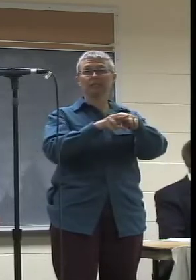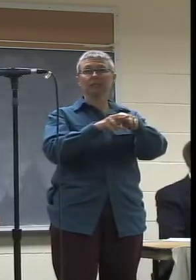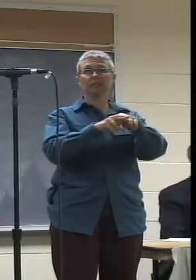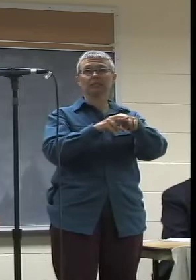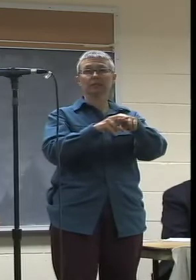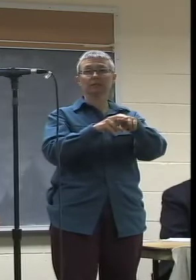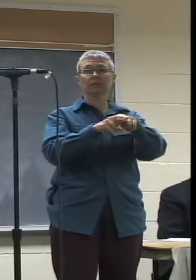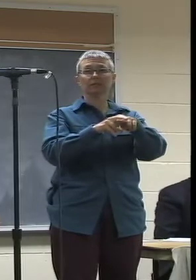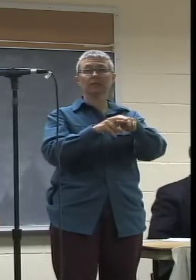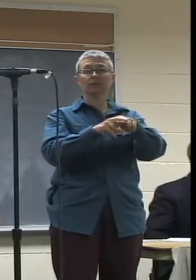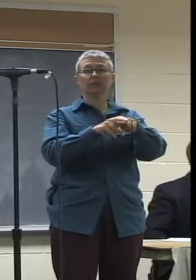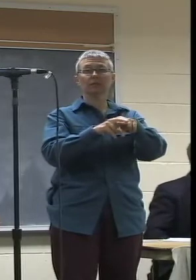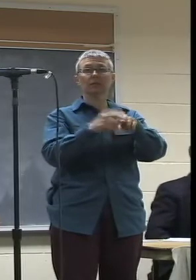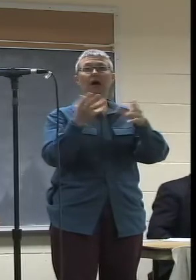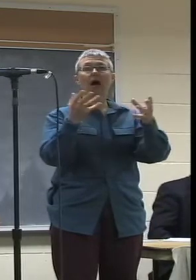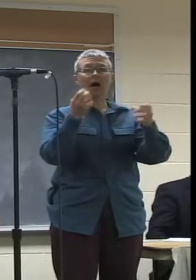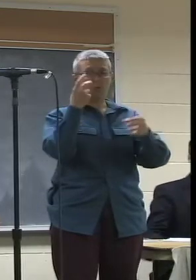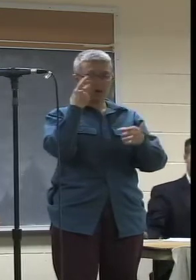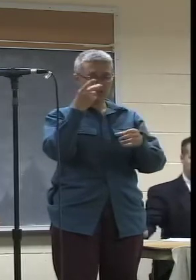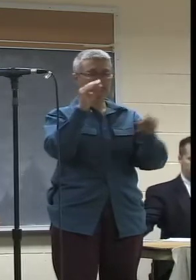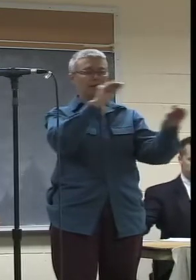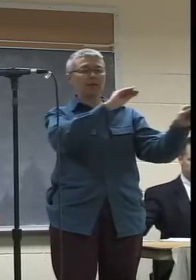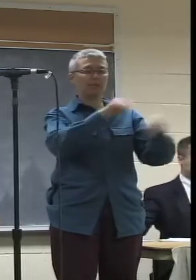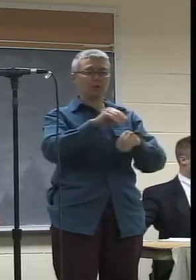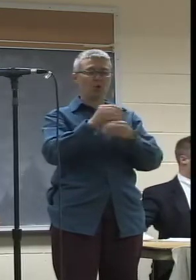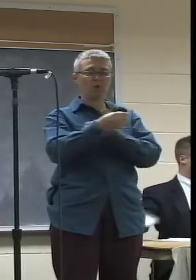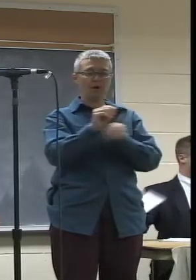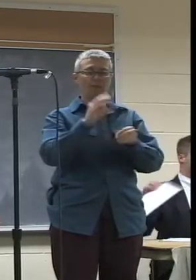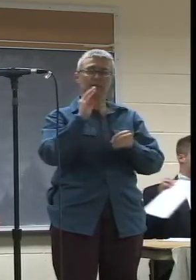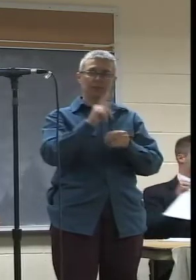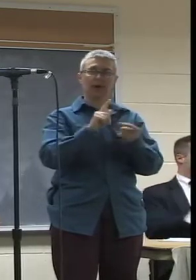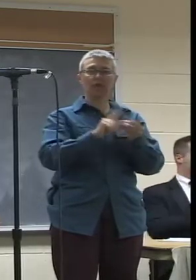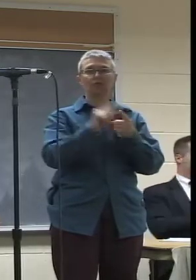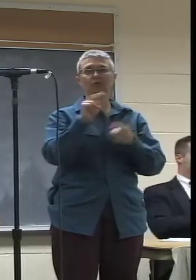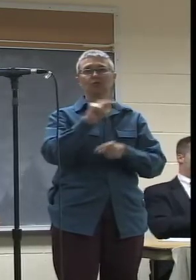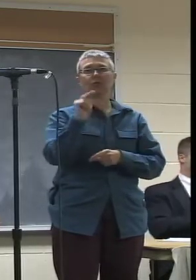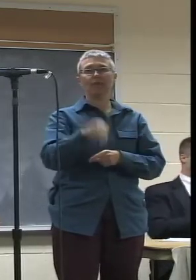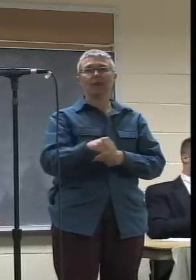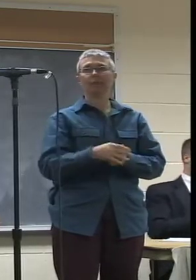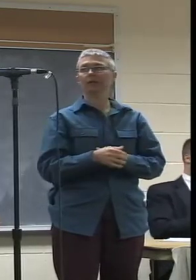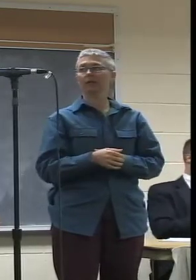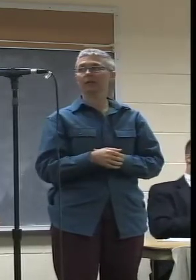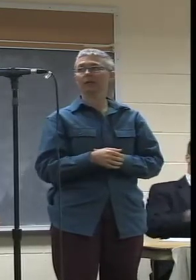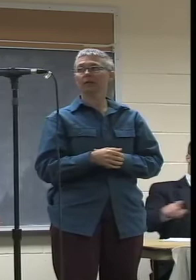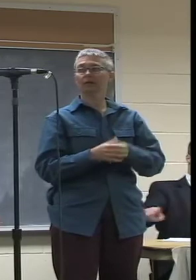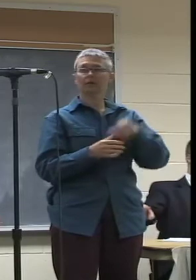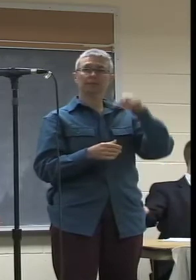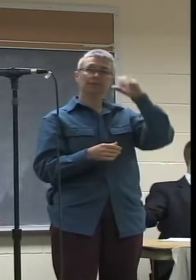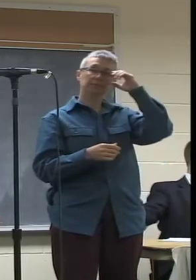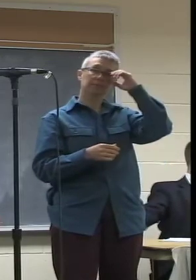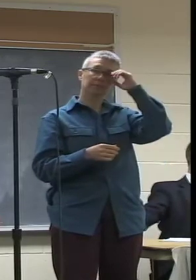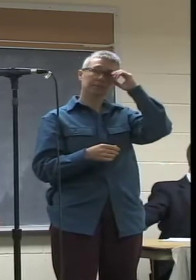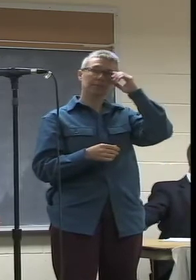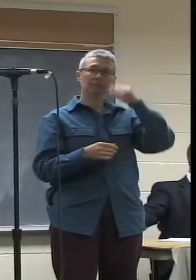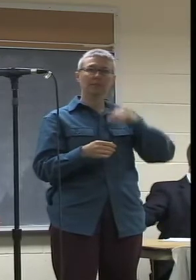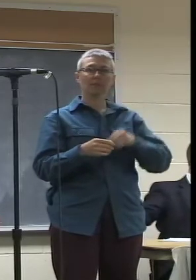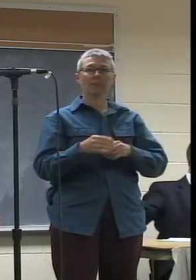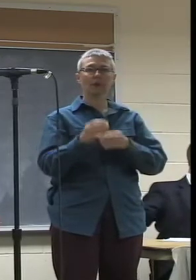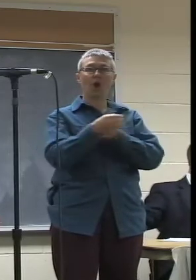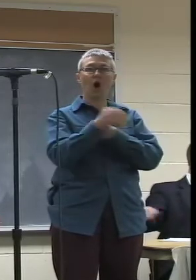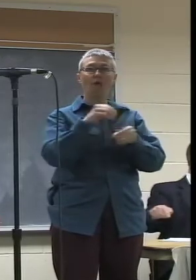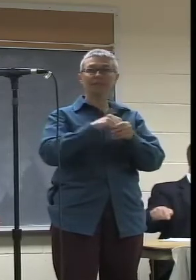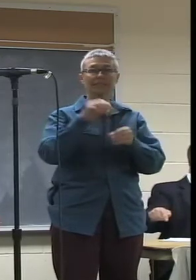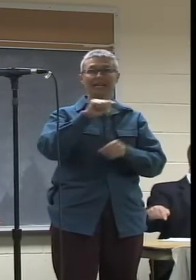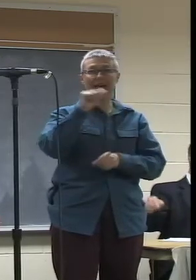move their office back to Northampton. I think saying that the office is in Amherst is a misnomer